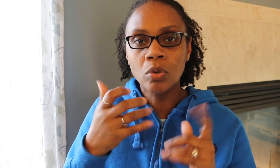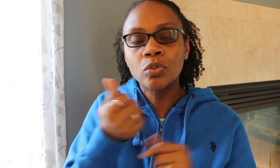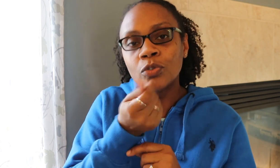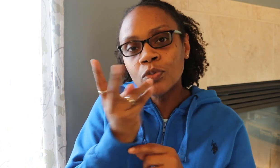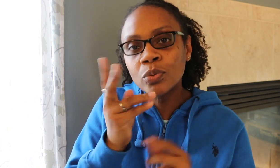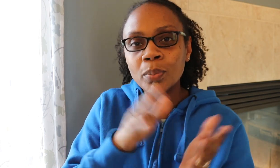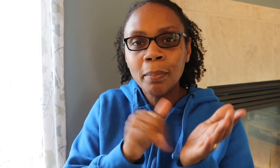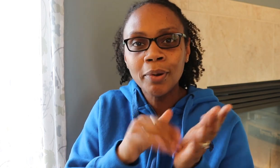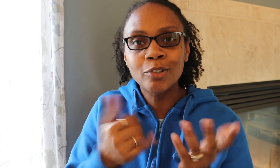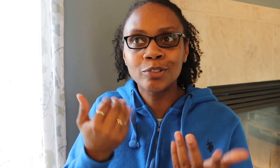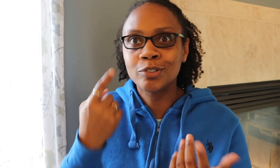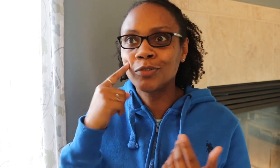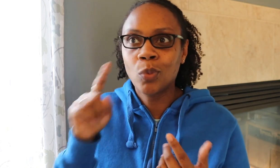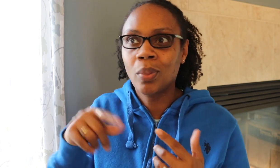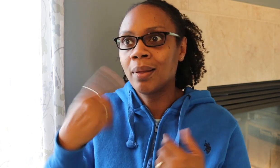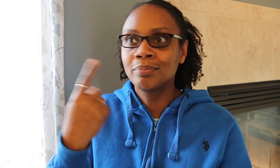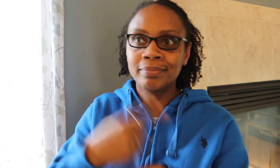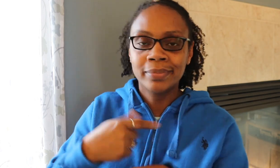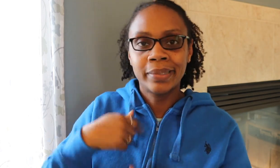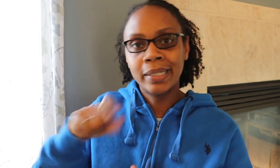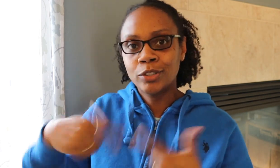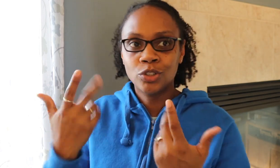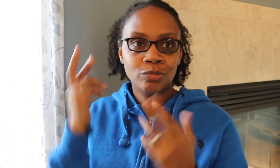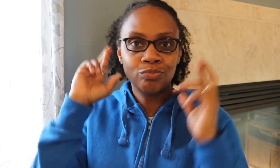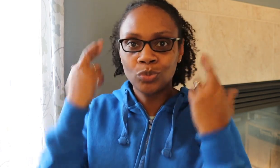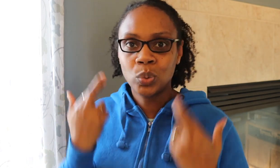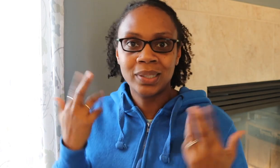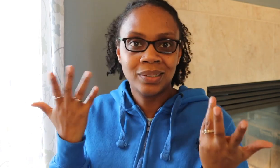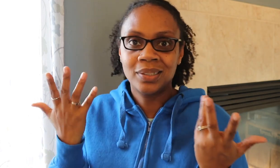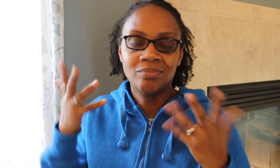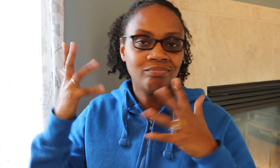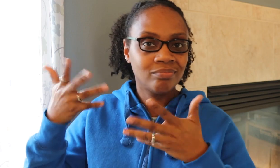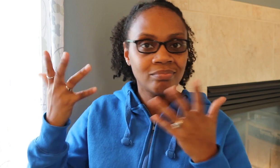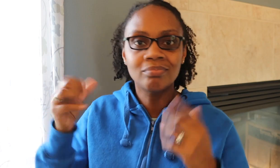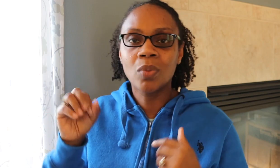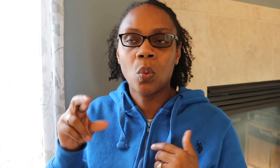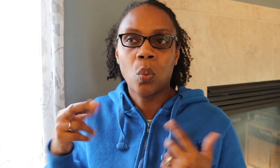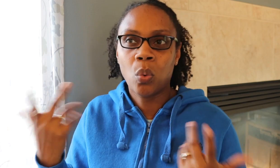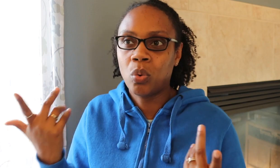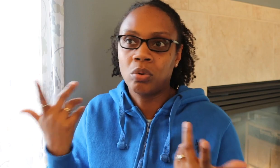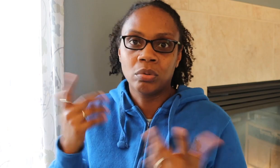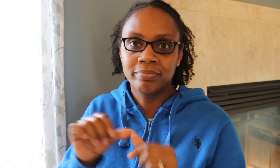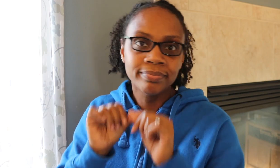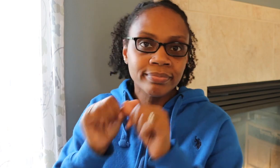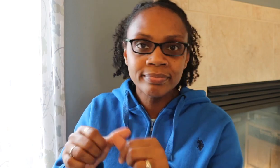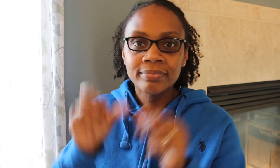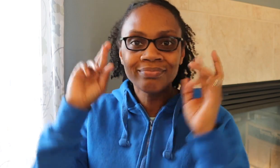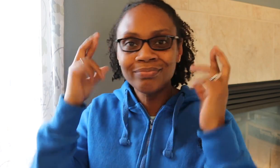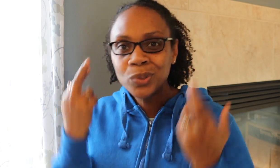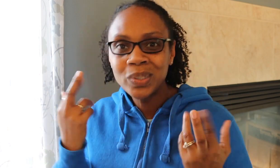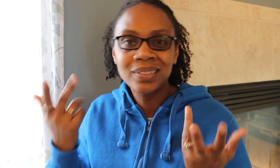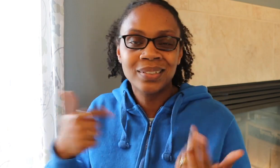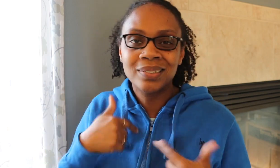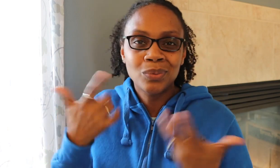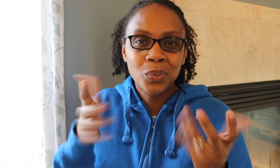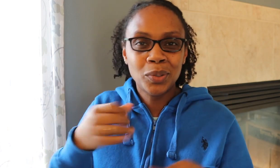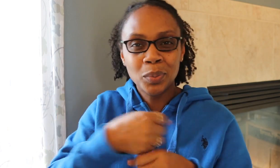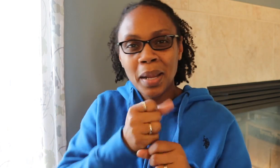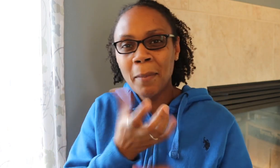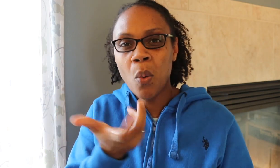I want to have a couple of butters that I can just use, you know, once in a while if I want to throw some twists in my hair, you know, and I don't want to